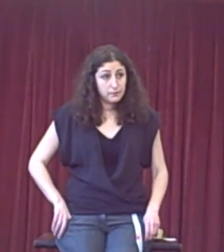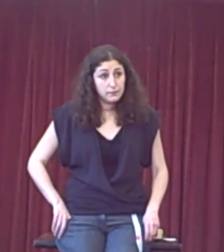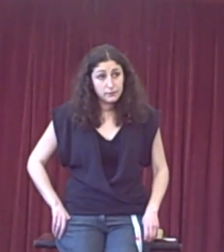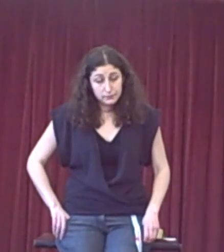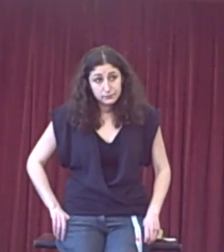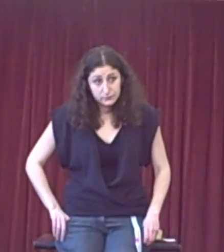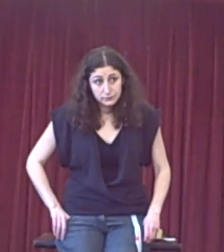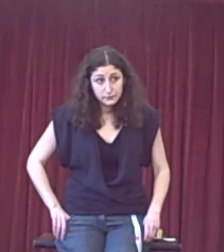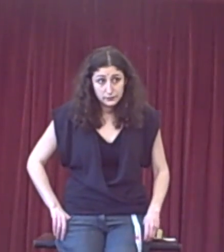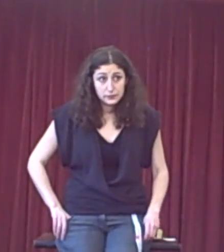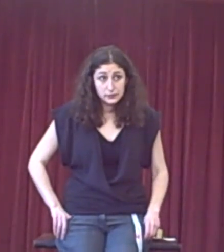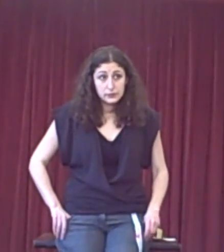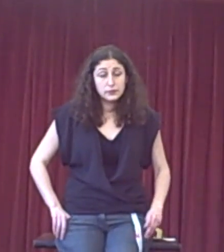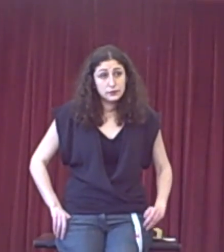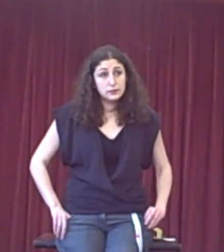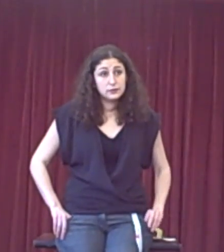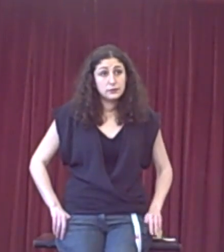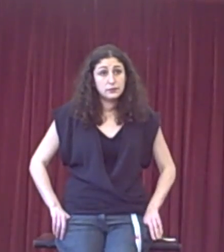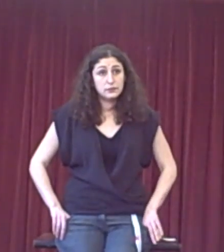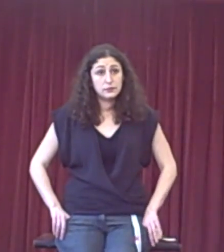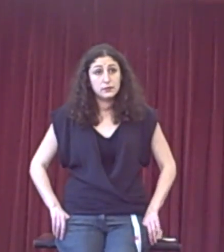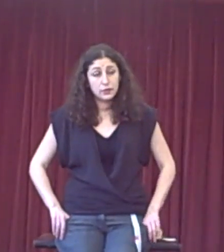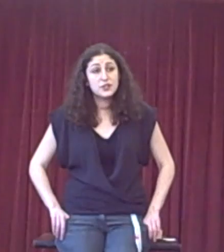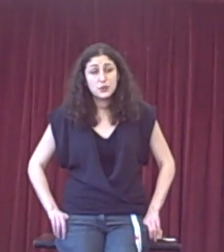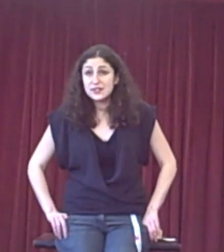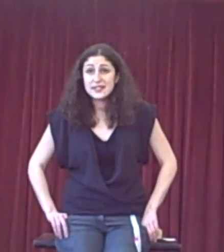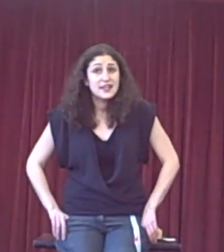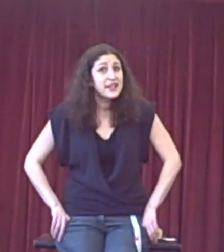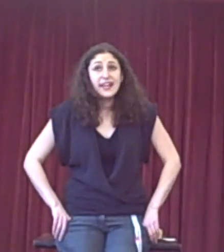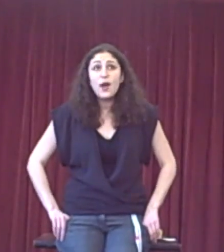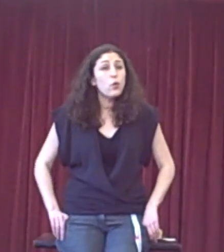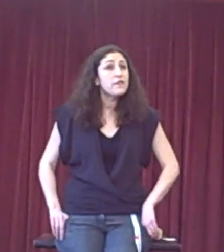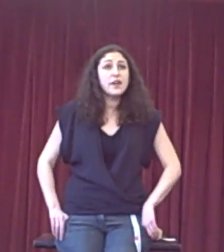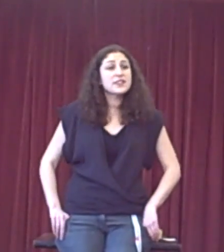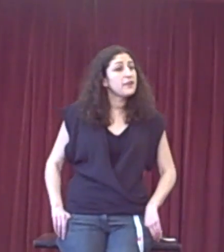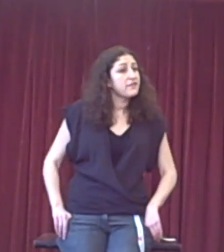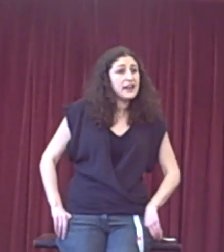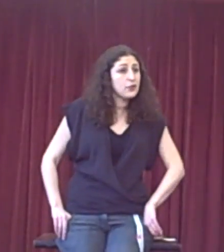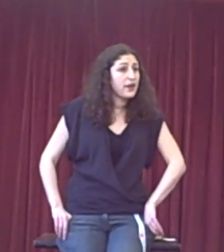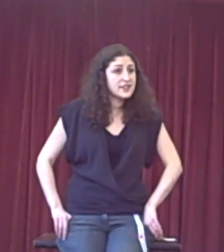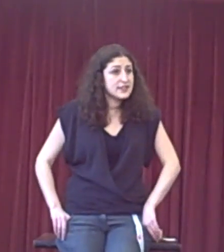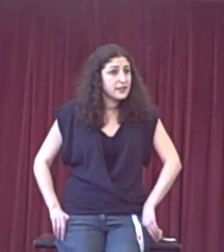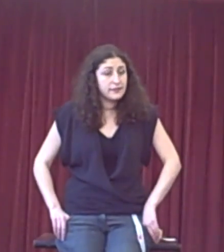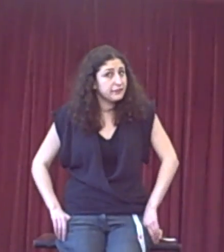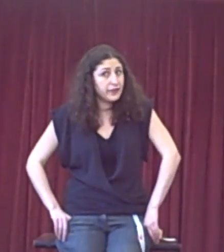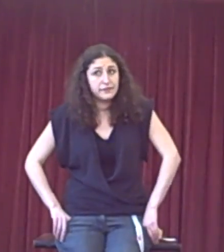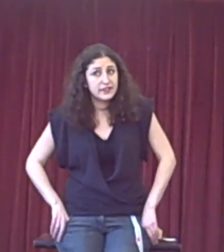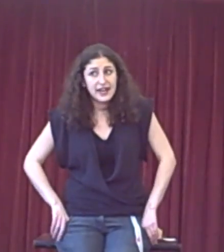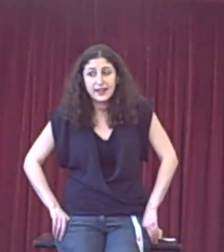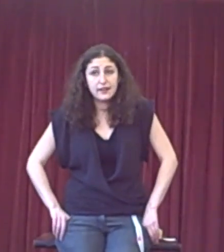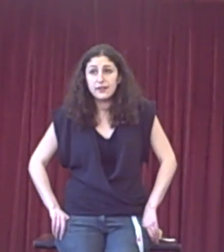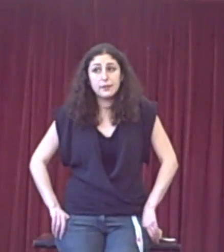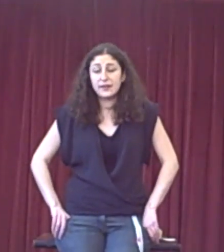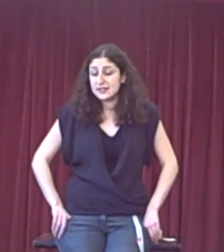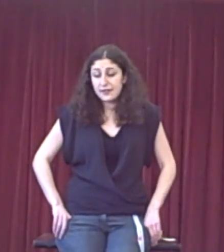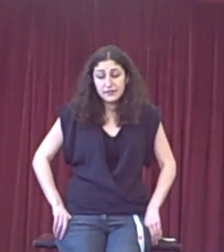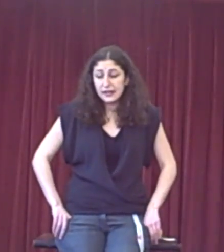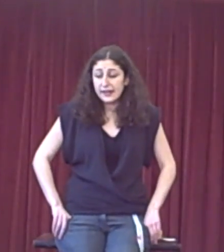slits, consequences. Yeah, all of those are valid ways of attacking an argument, definitely.